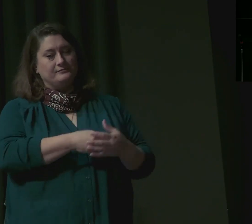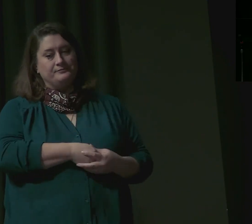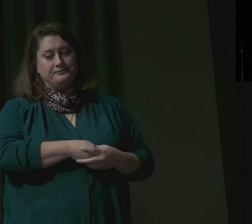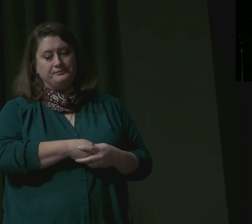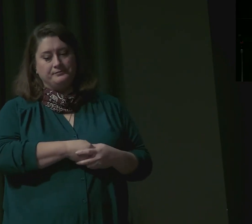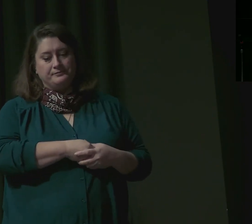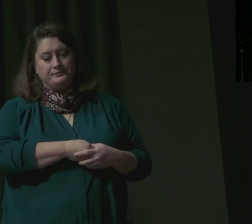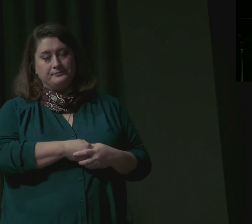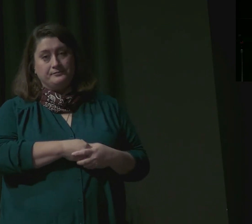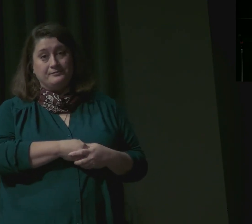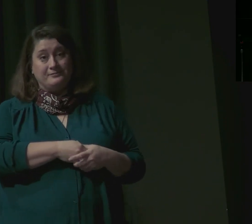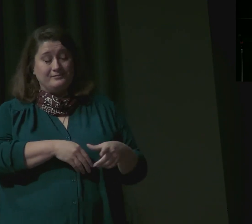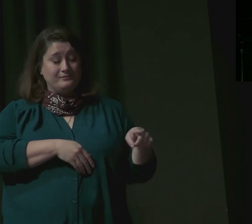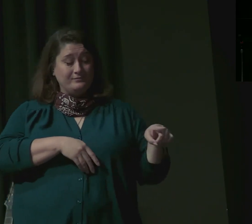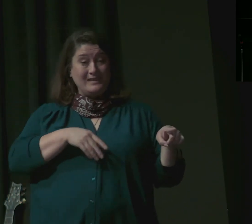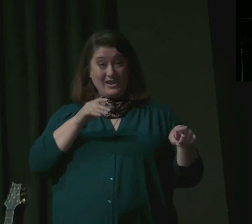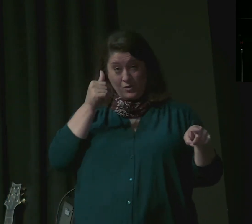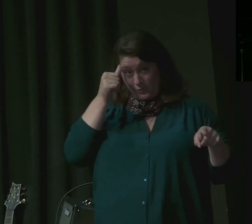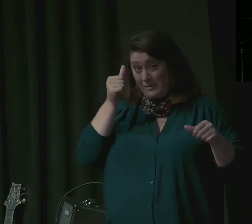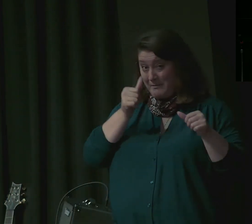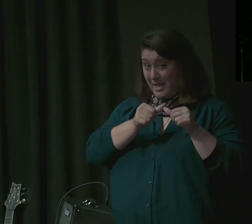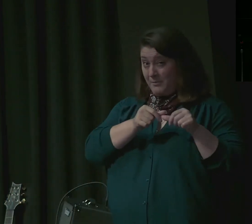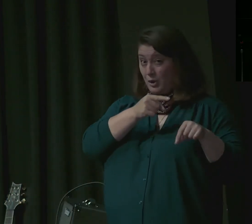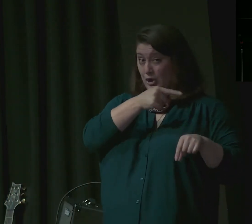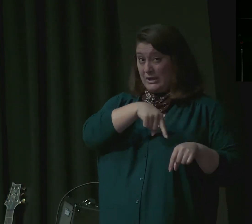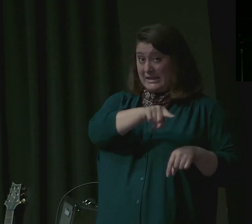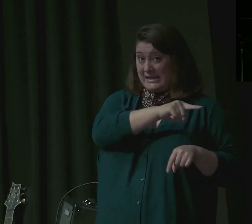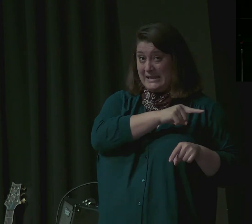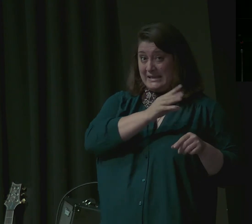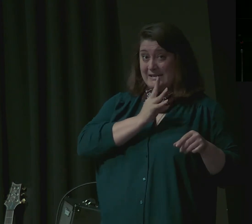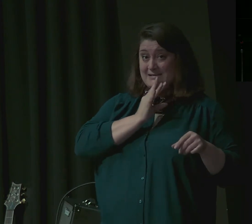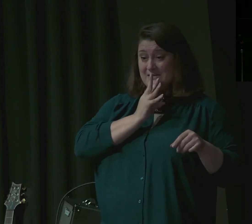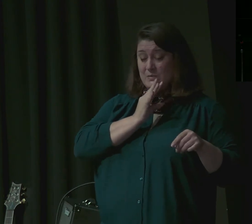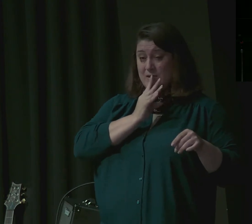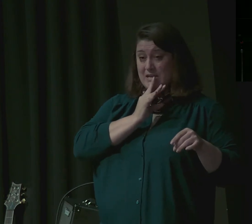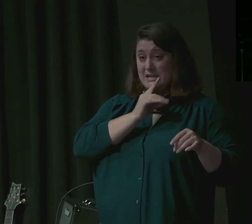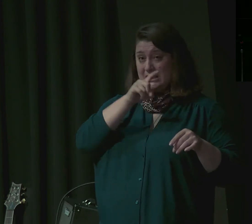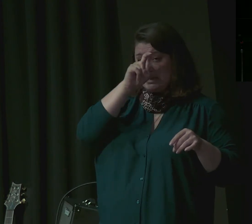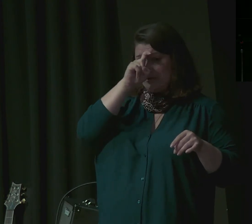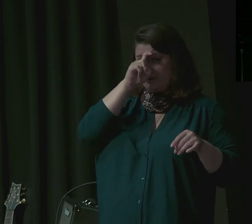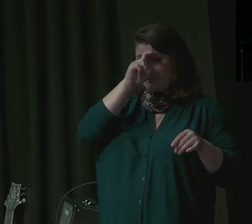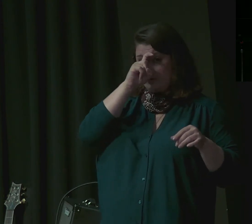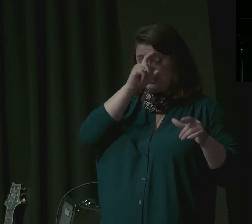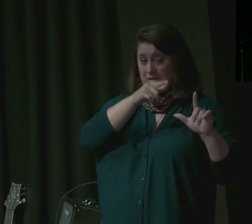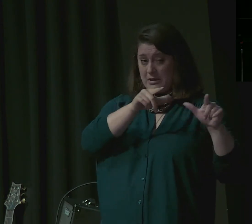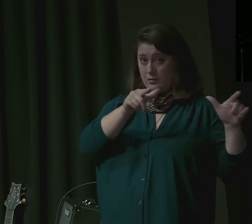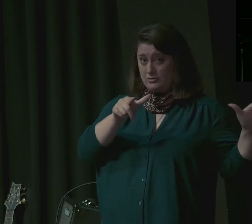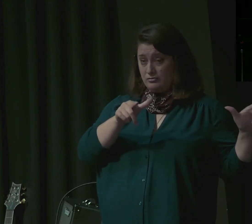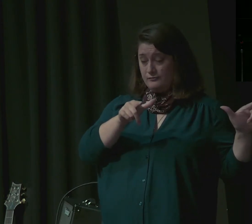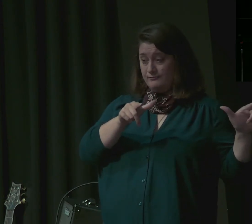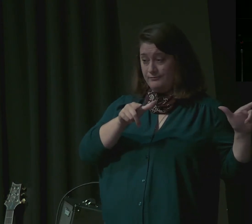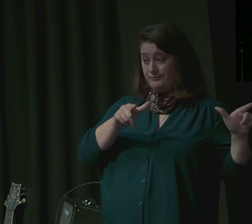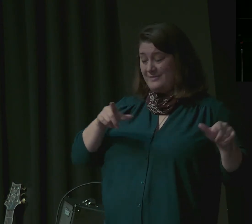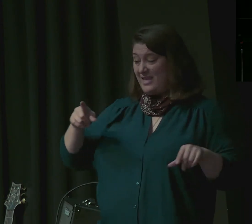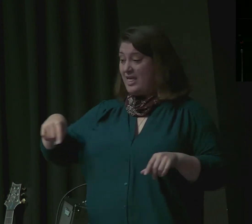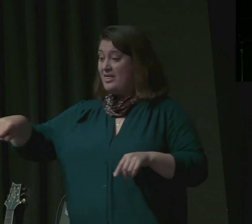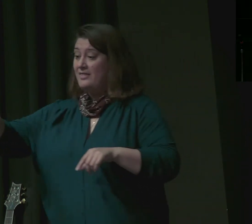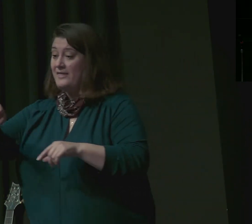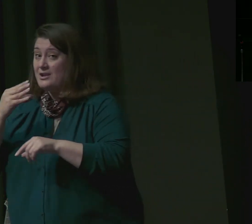he's speaking Egyptian and they don't. They are speaking Hebrew and he does. So keep